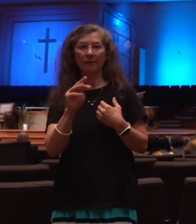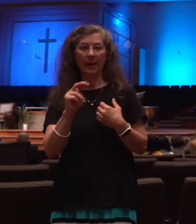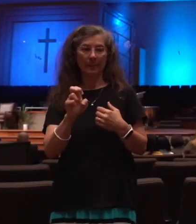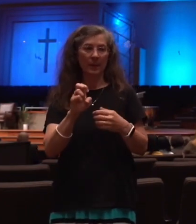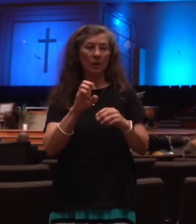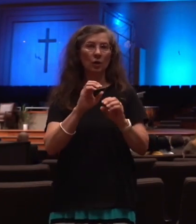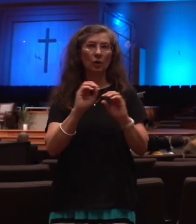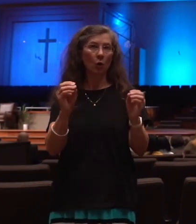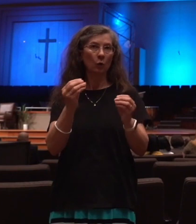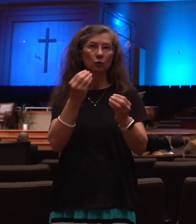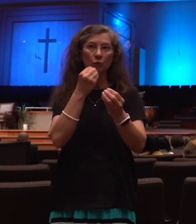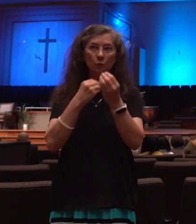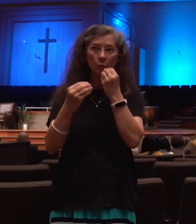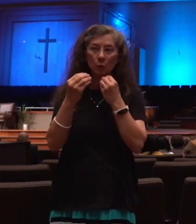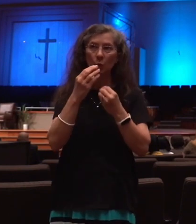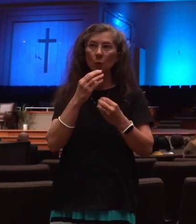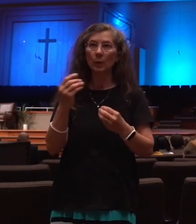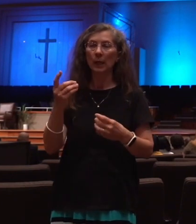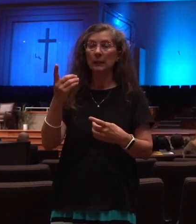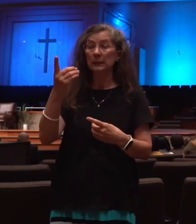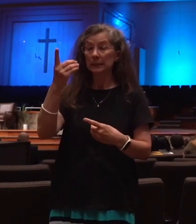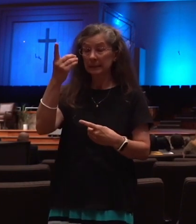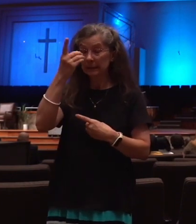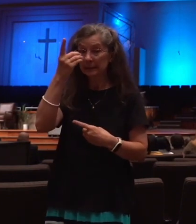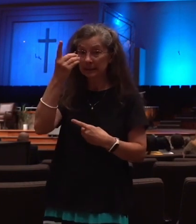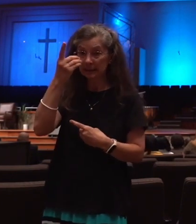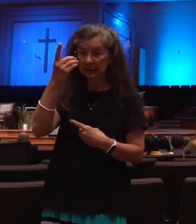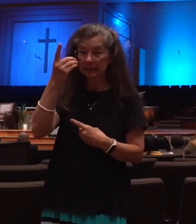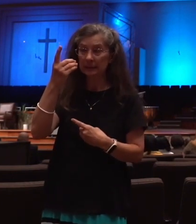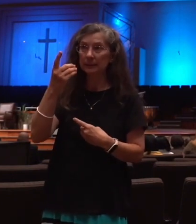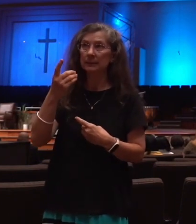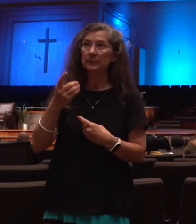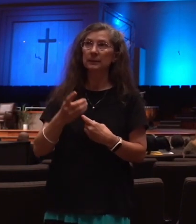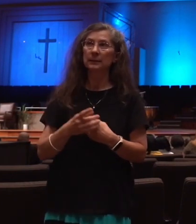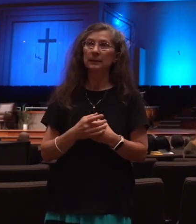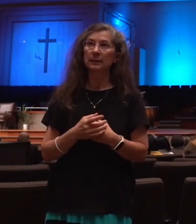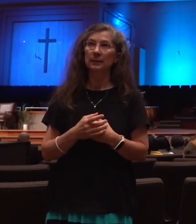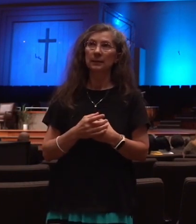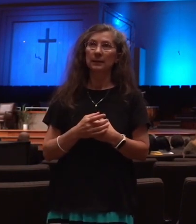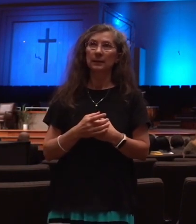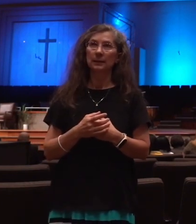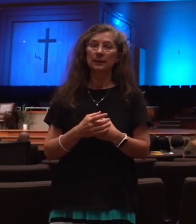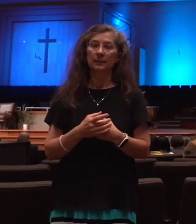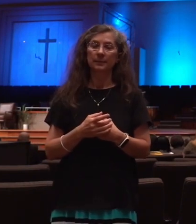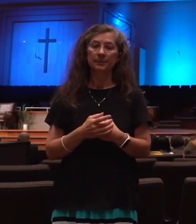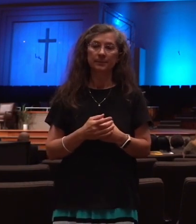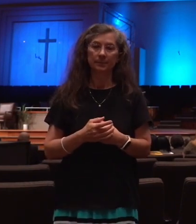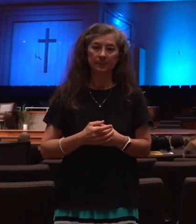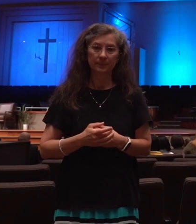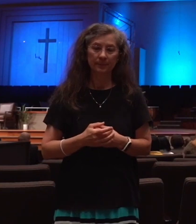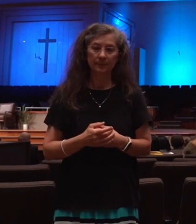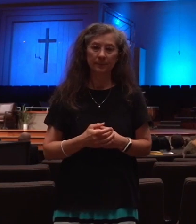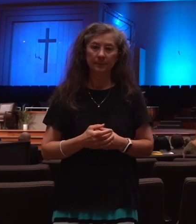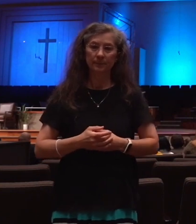pestilences. Pestilence means a pest or plague. This would